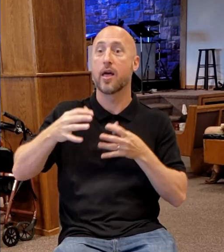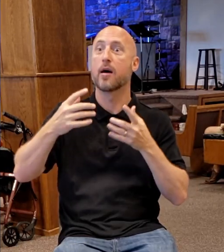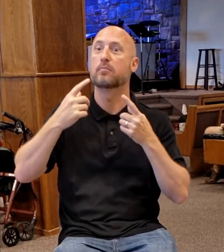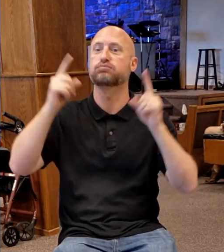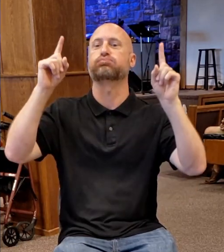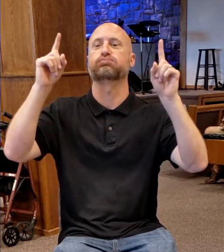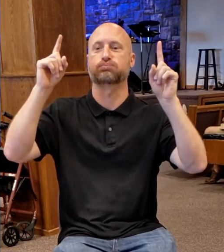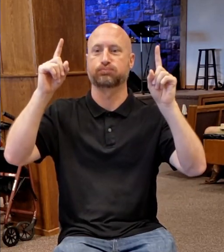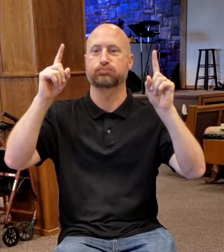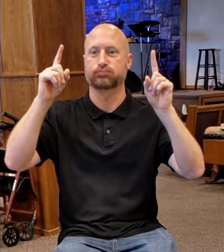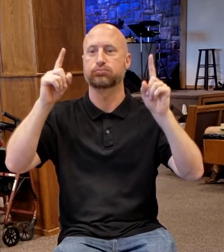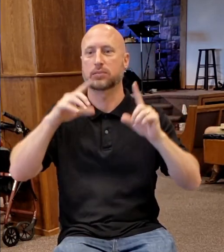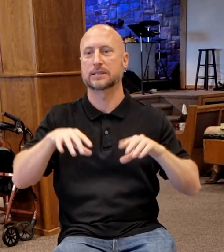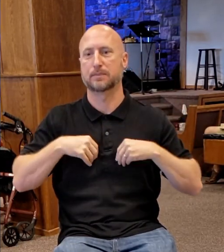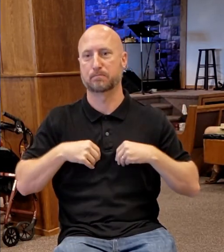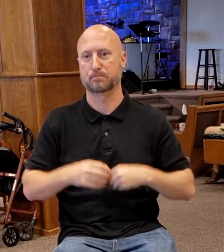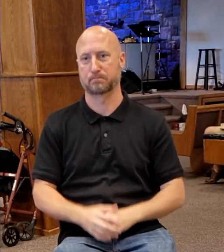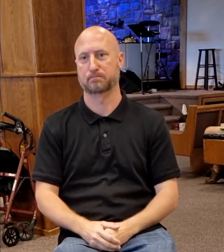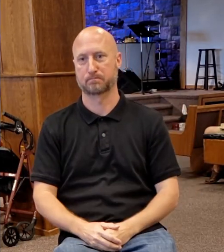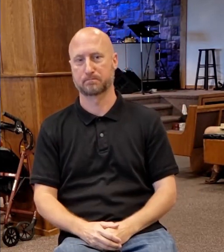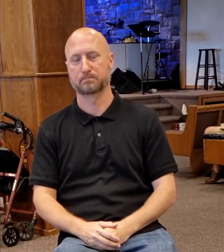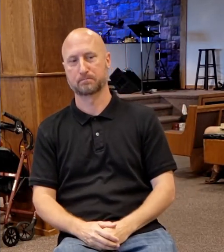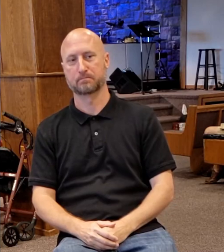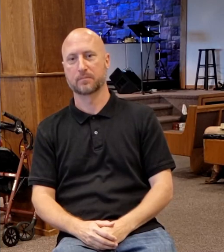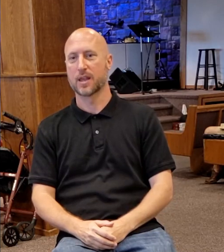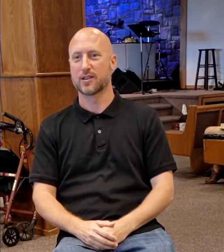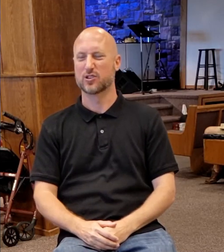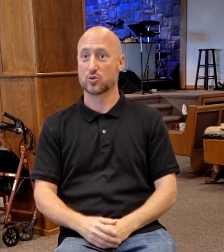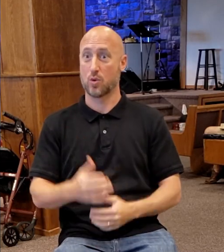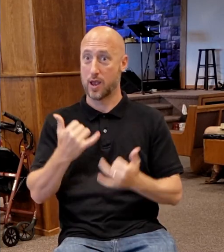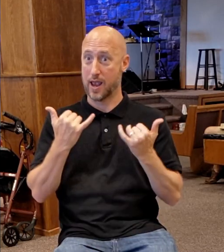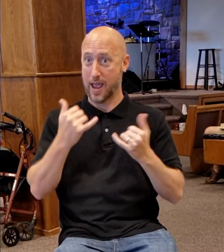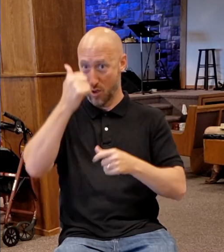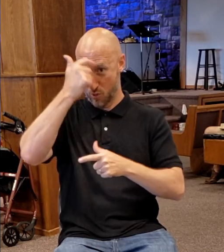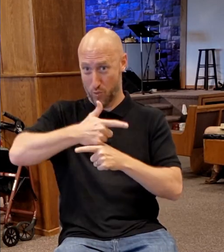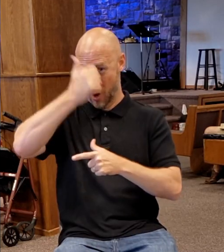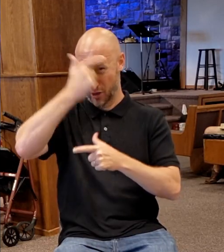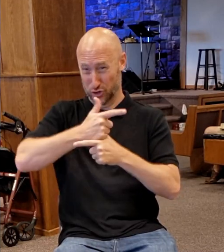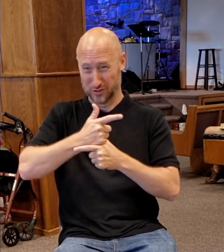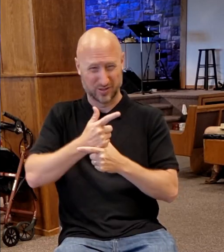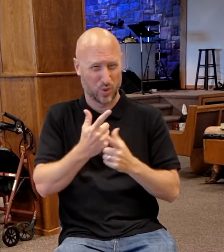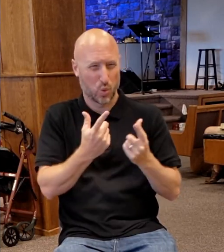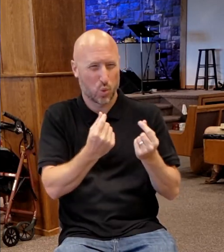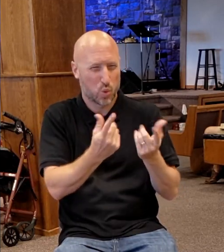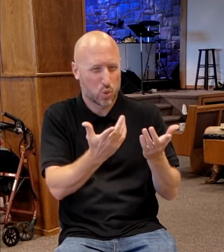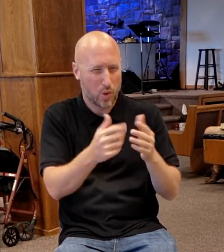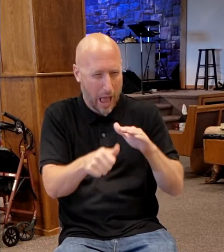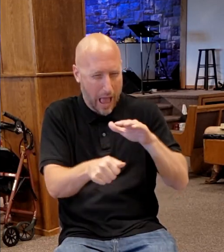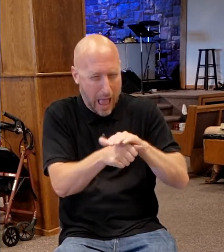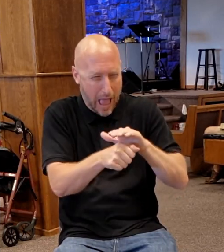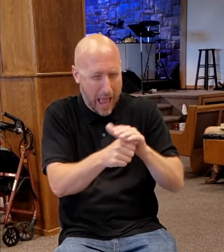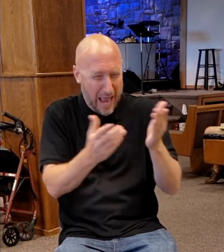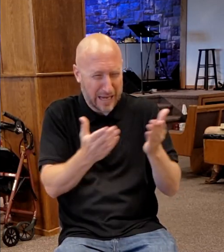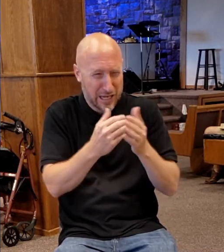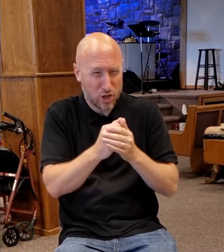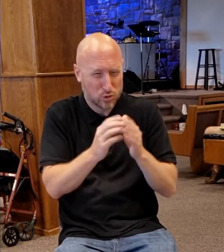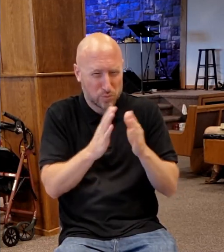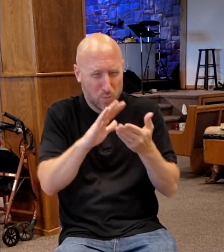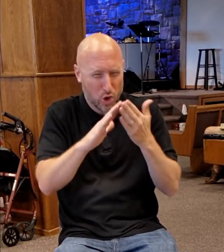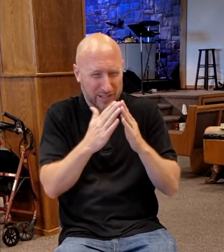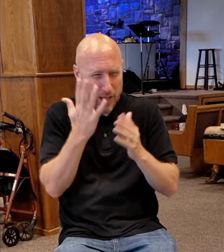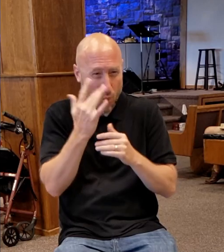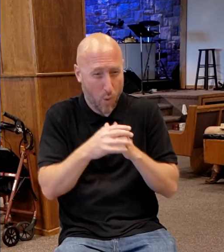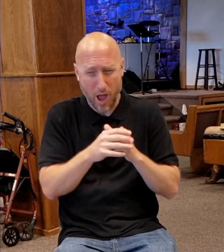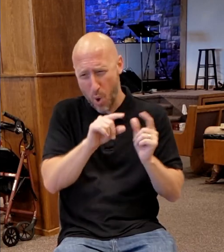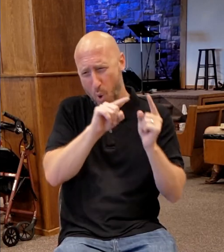need to leave Galilee. What are you doing? And nobody does these things on the side. Go up to Jerusalem. There's no